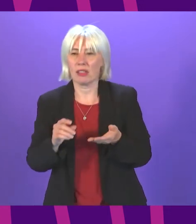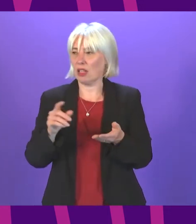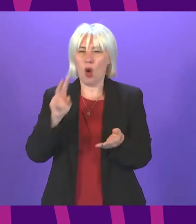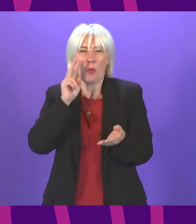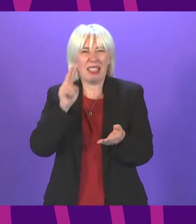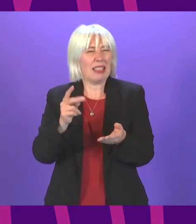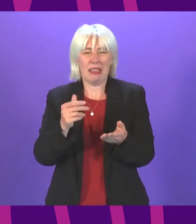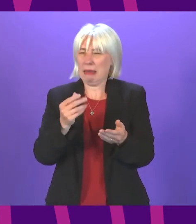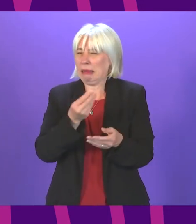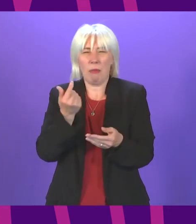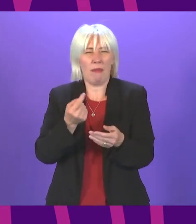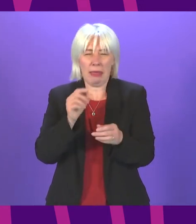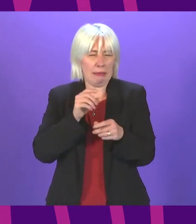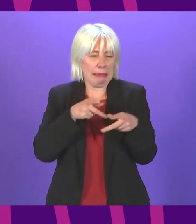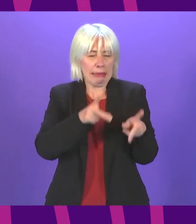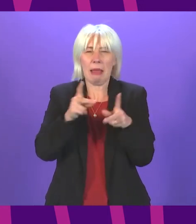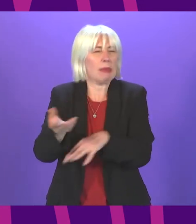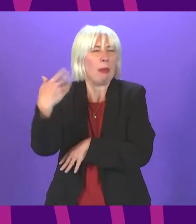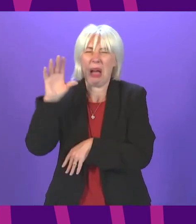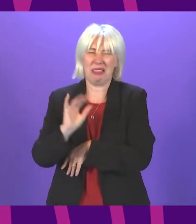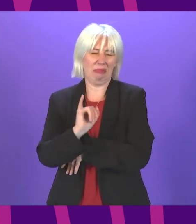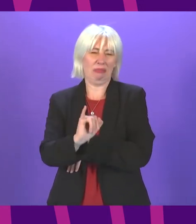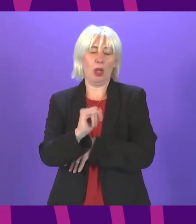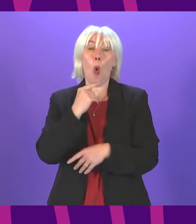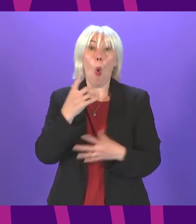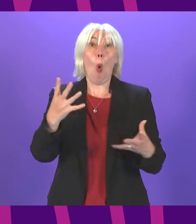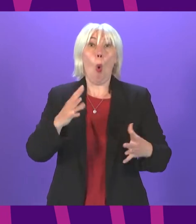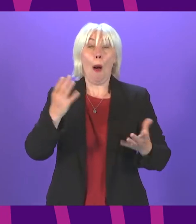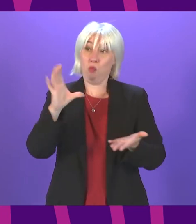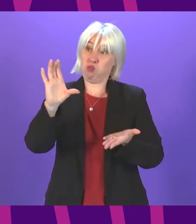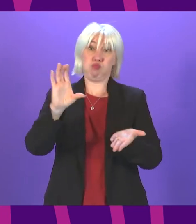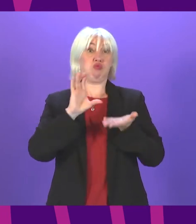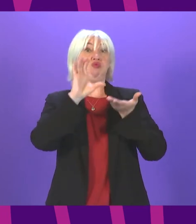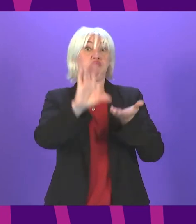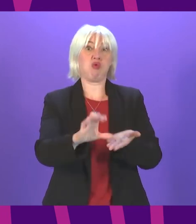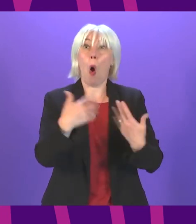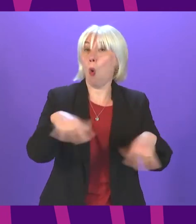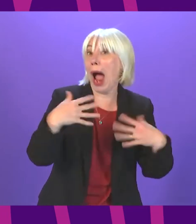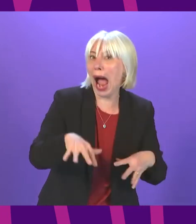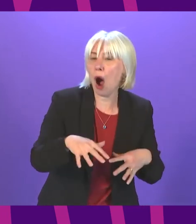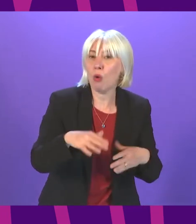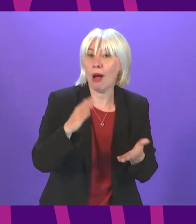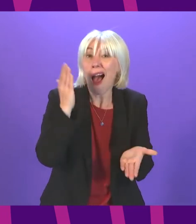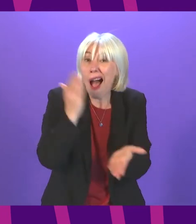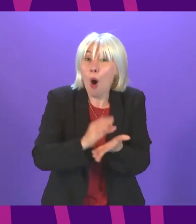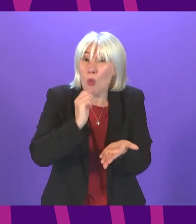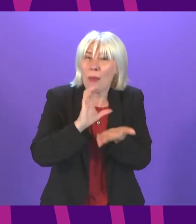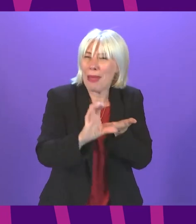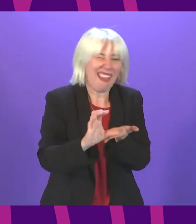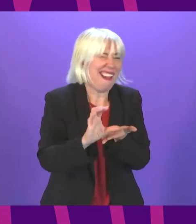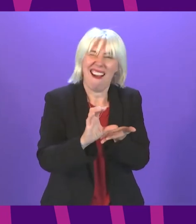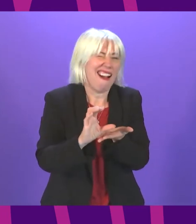scheme in the National Investment Bank that it's to announce a big number and then have no intention ever to pay out that money.